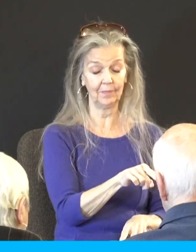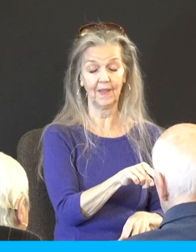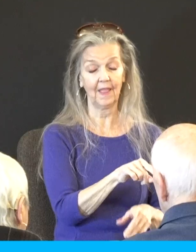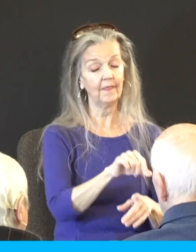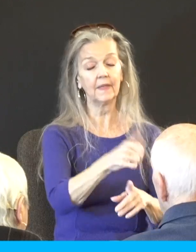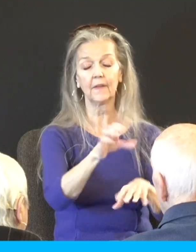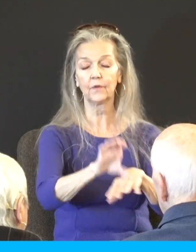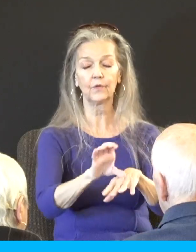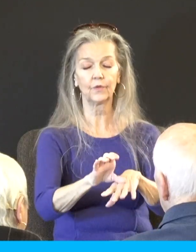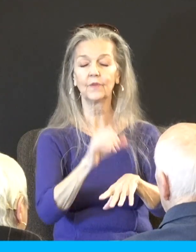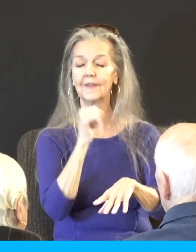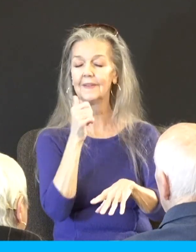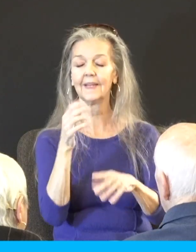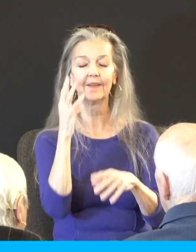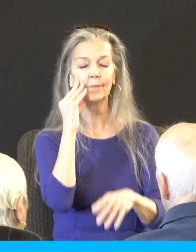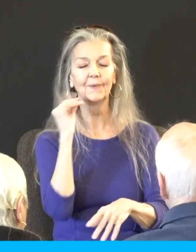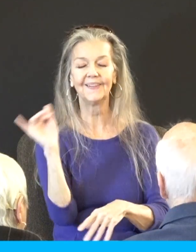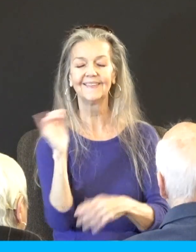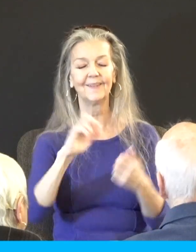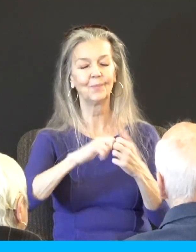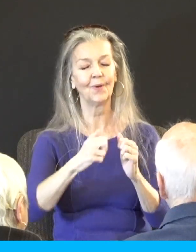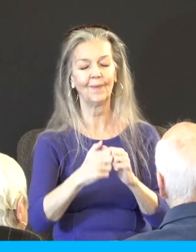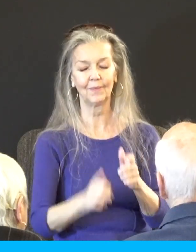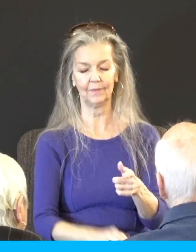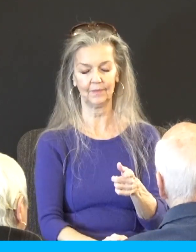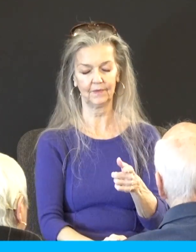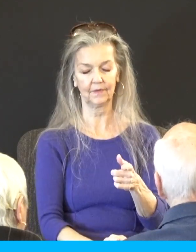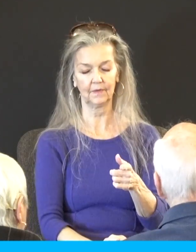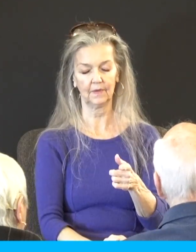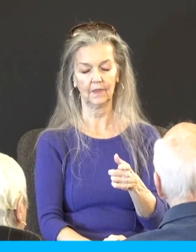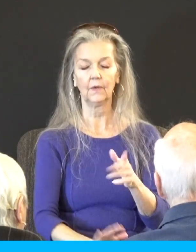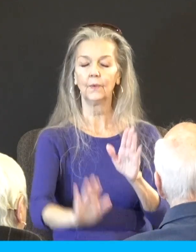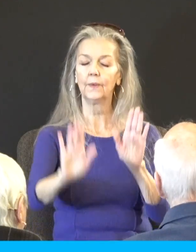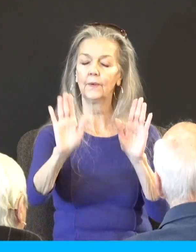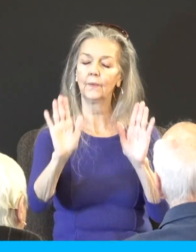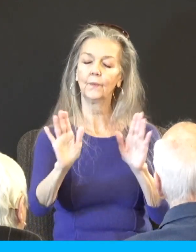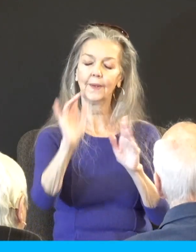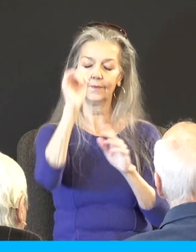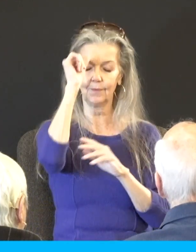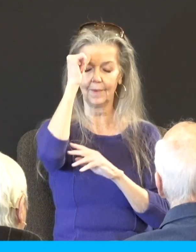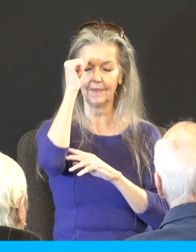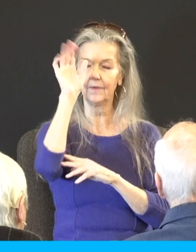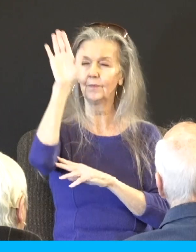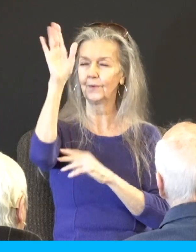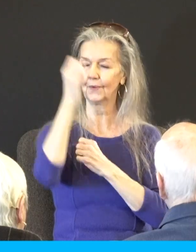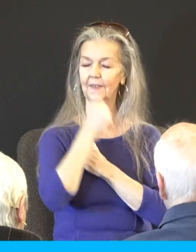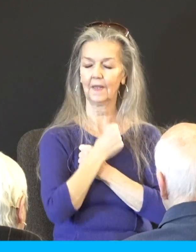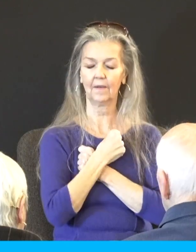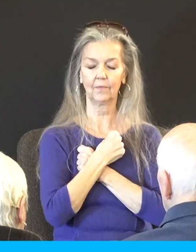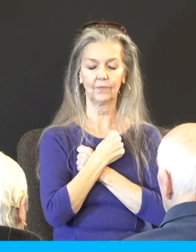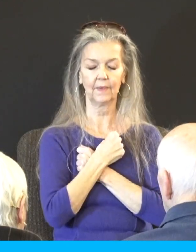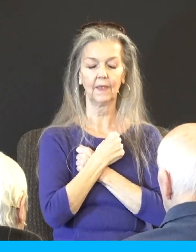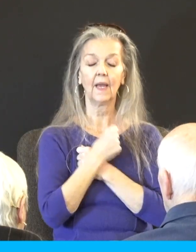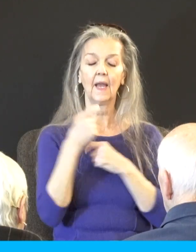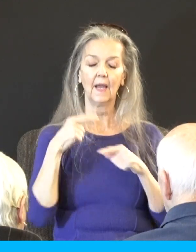kind of problems. So what a great reminder of the love of God. And I pray as we open 2 Corinthians,